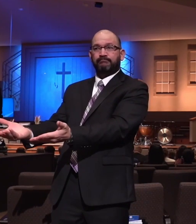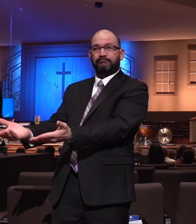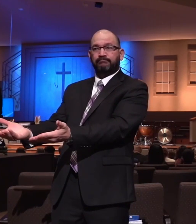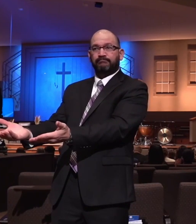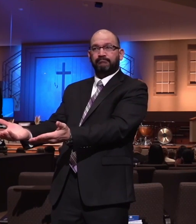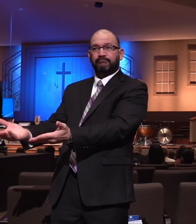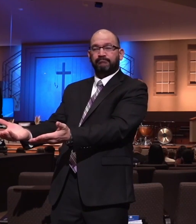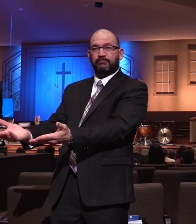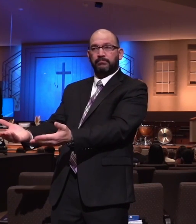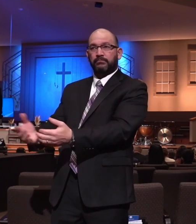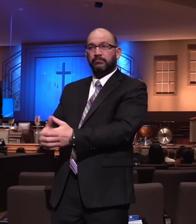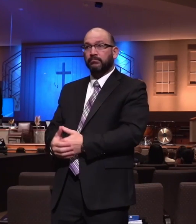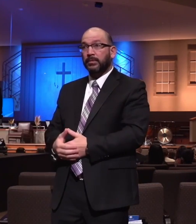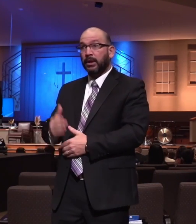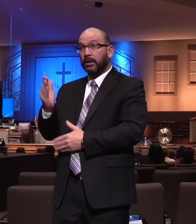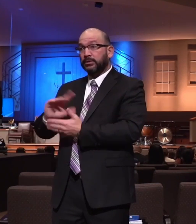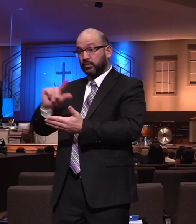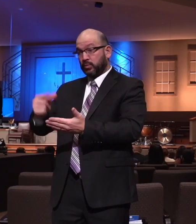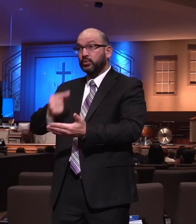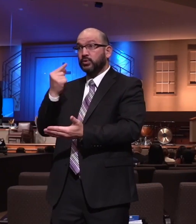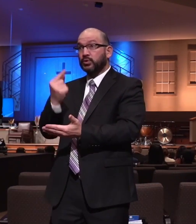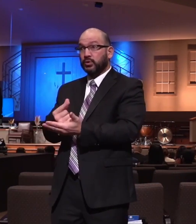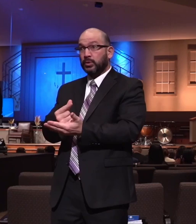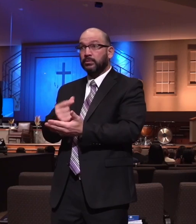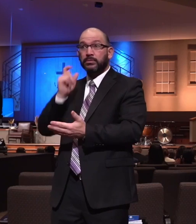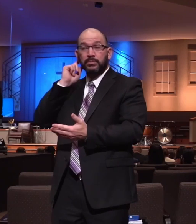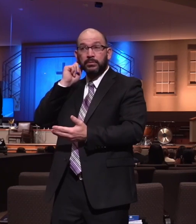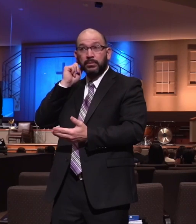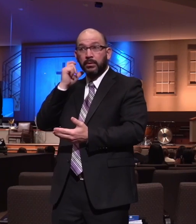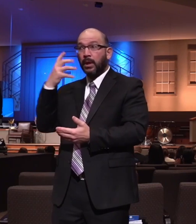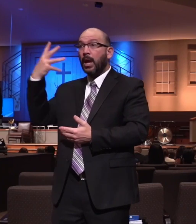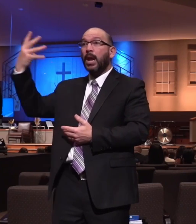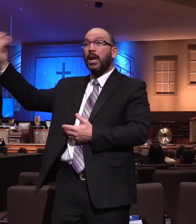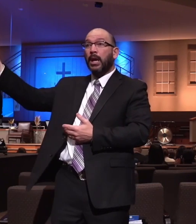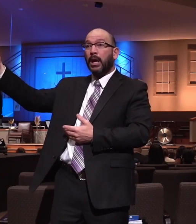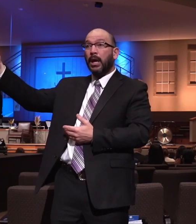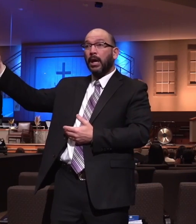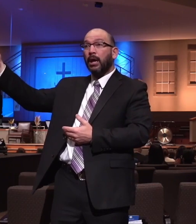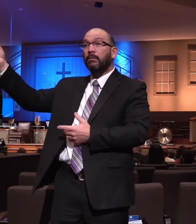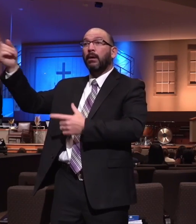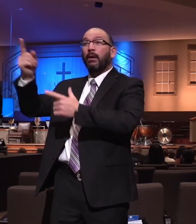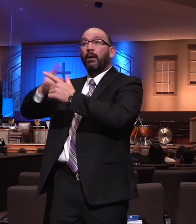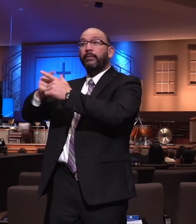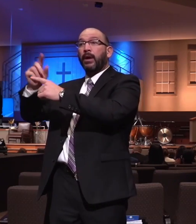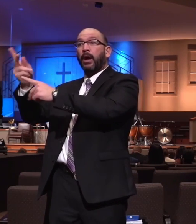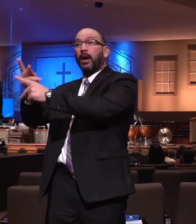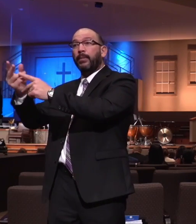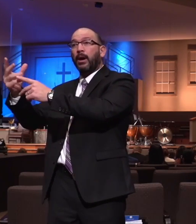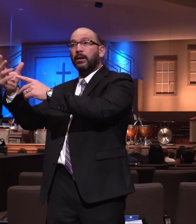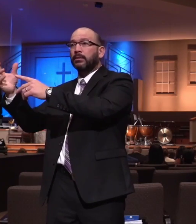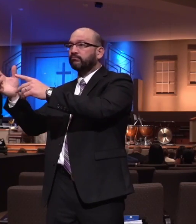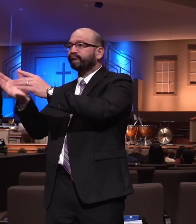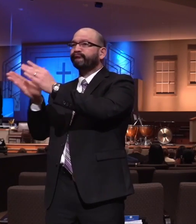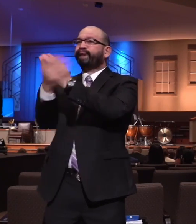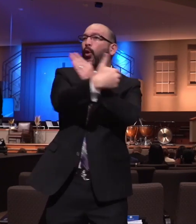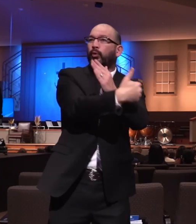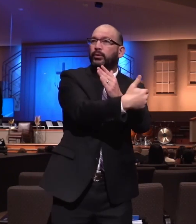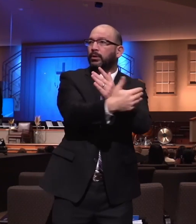We've had graduates leave our college and go work on a staff where the pastor ran off with his secretary six months into the ministry. How would you like to start your